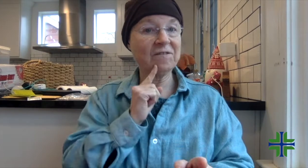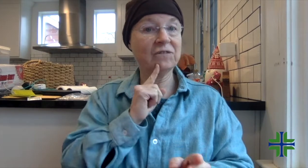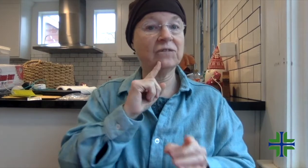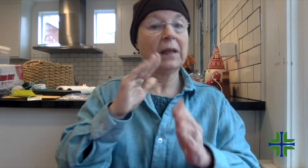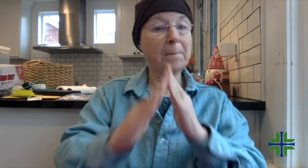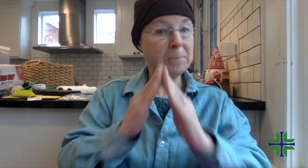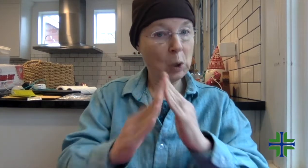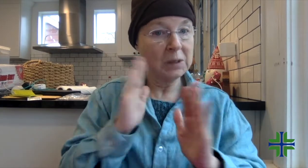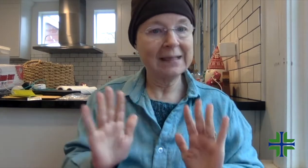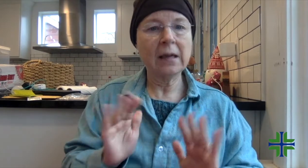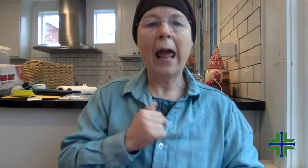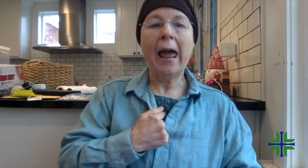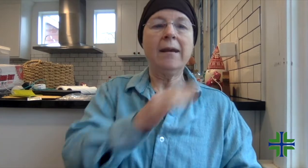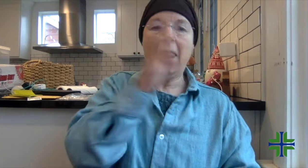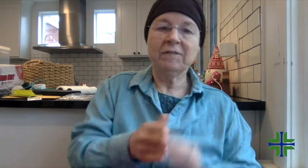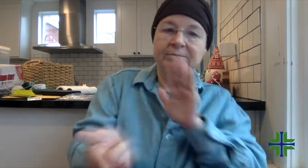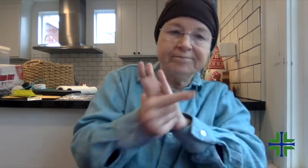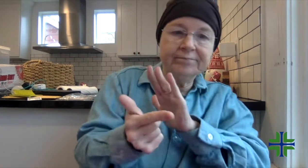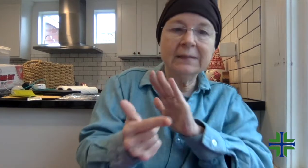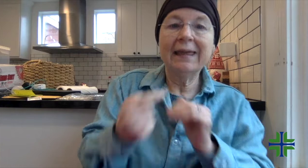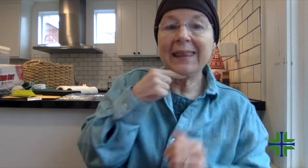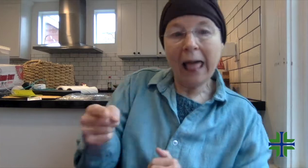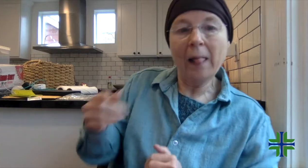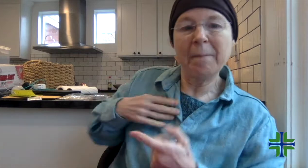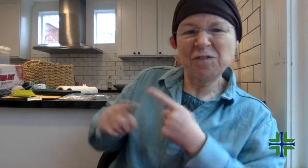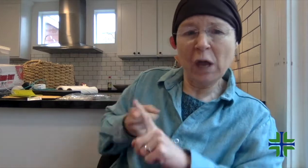And there's this kind of unspoken rule in the Deaf community